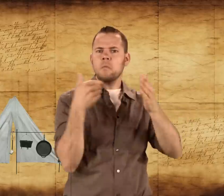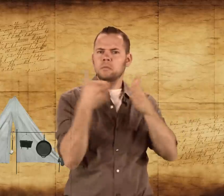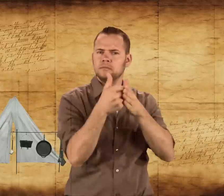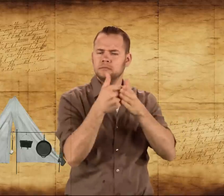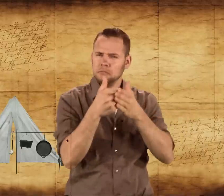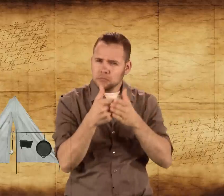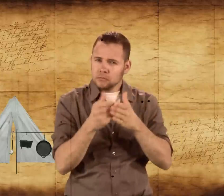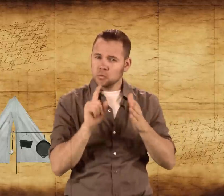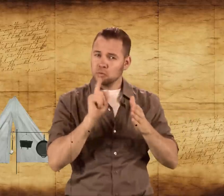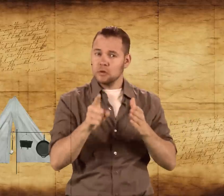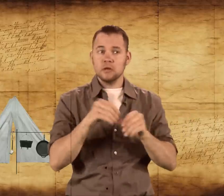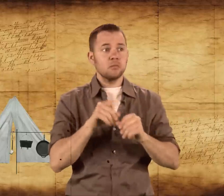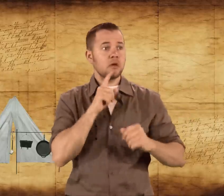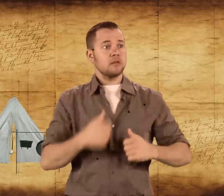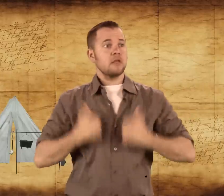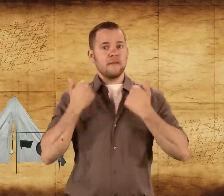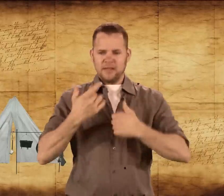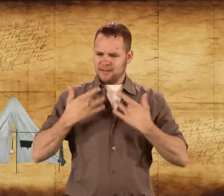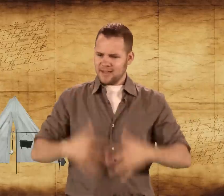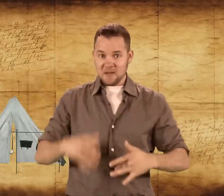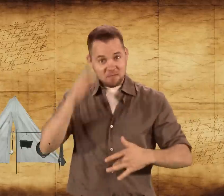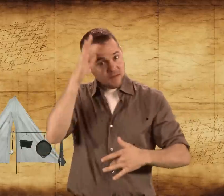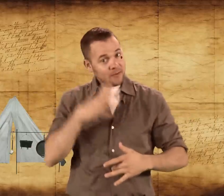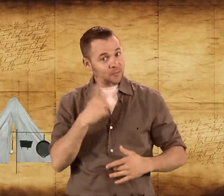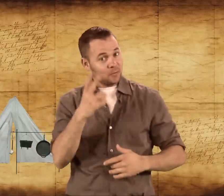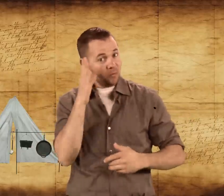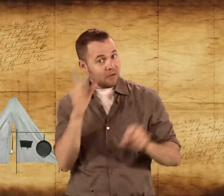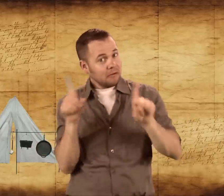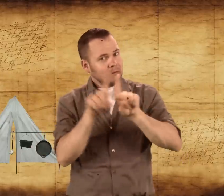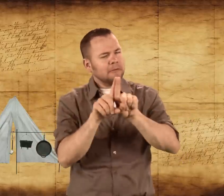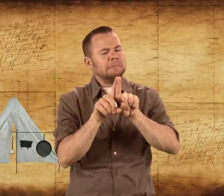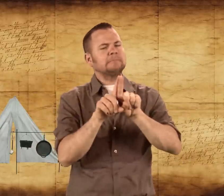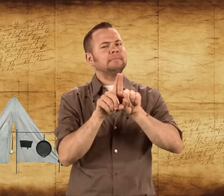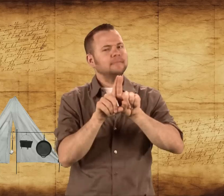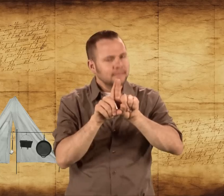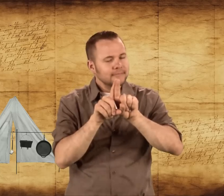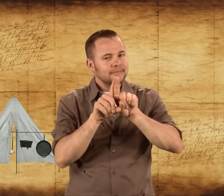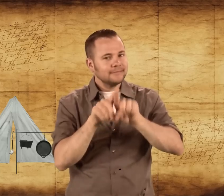together. In real life, men in the nude, would they stand close to one another? That's a good question.